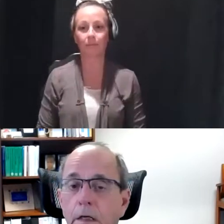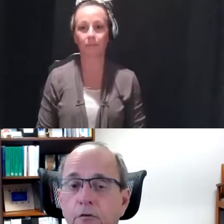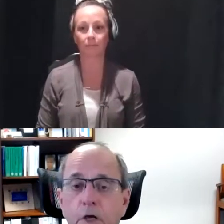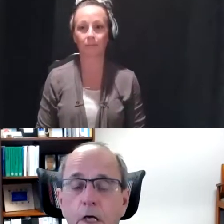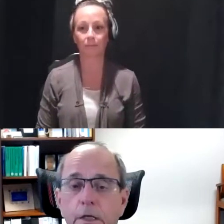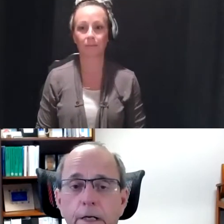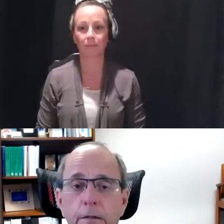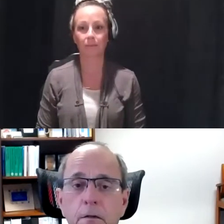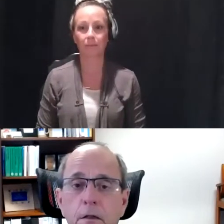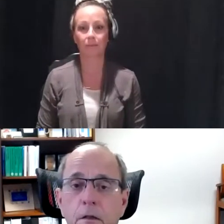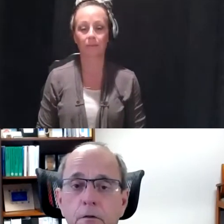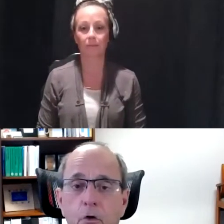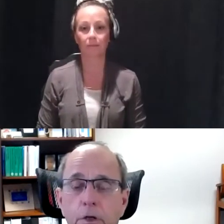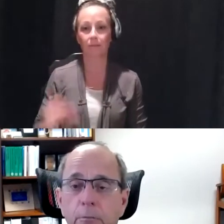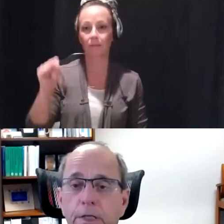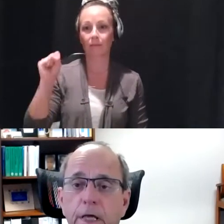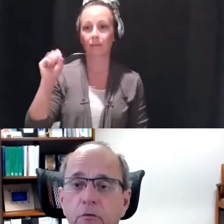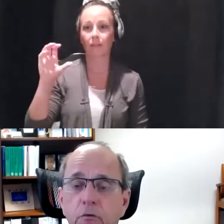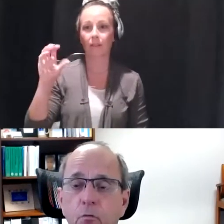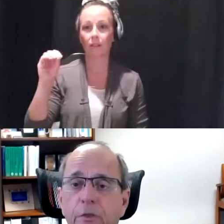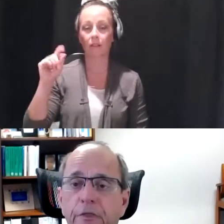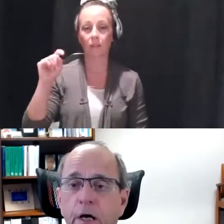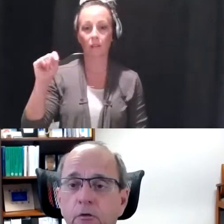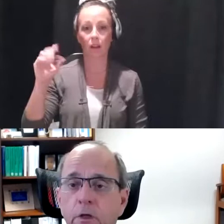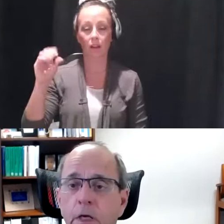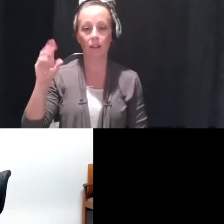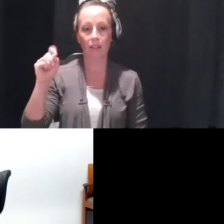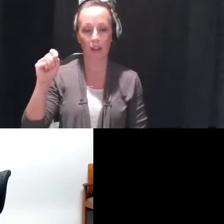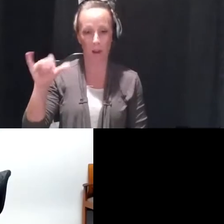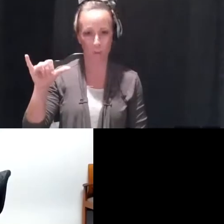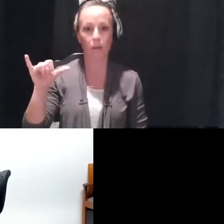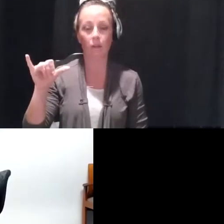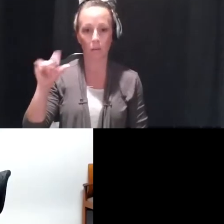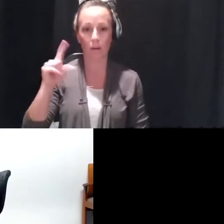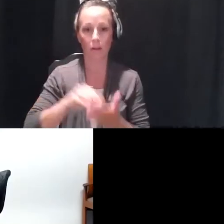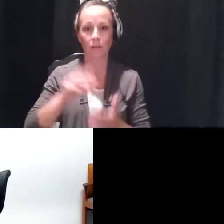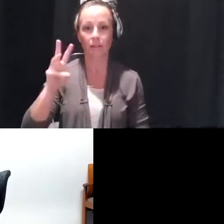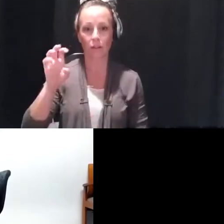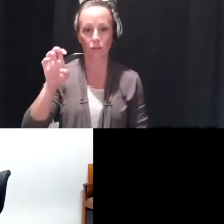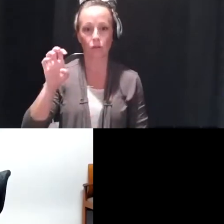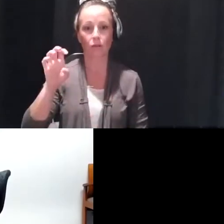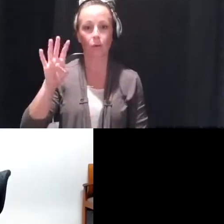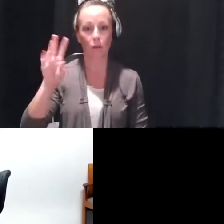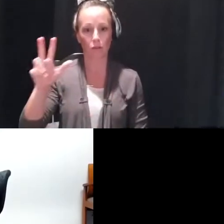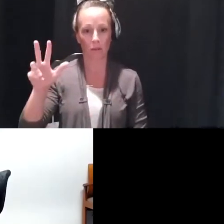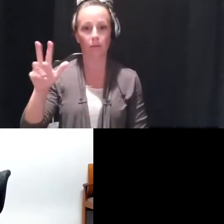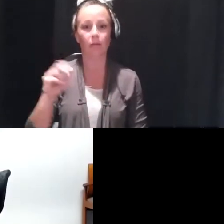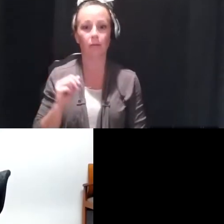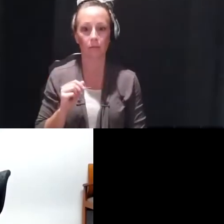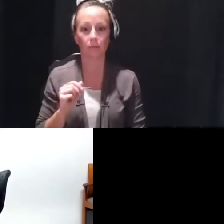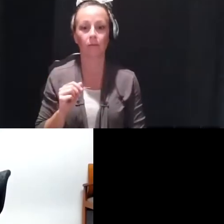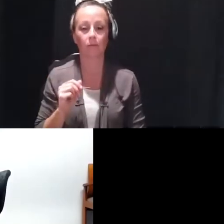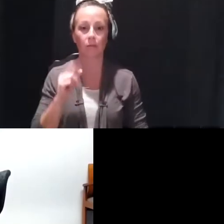In Scott County, the total number of cases is 1,643, and